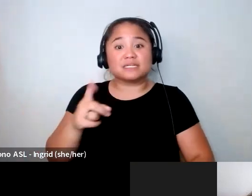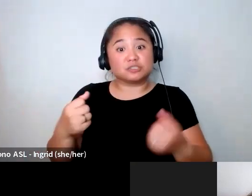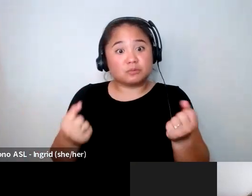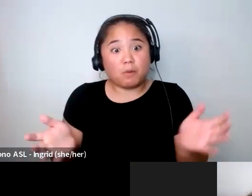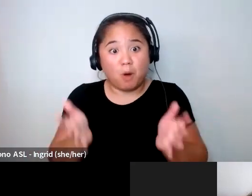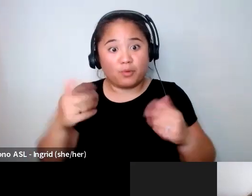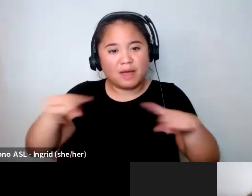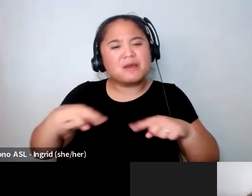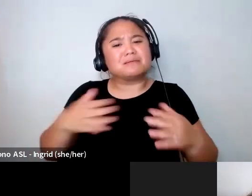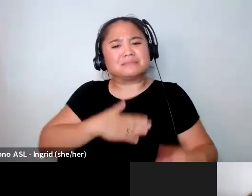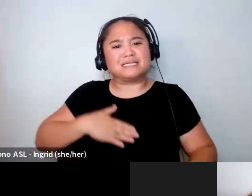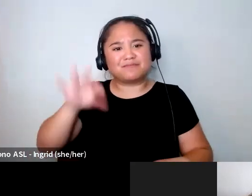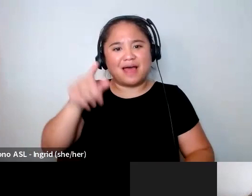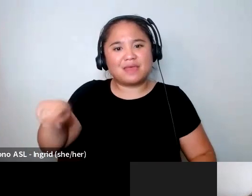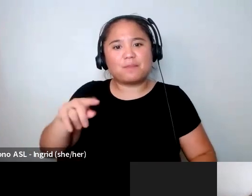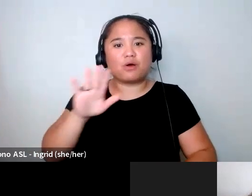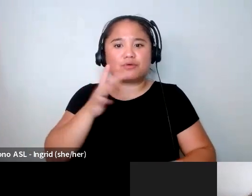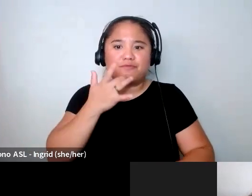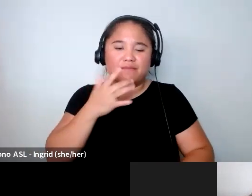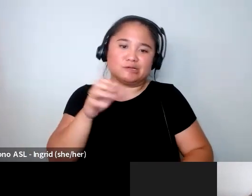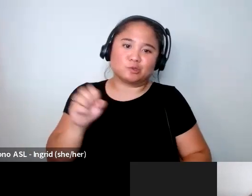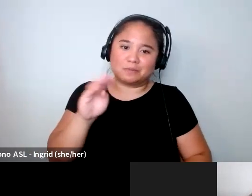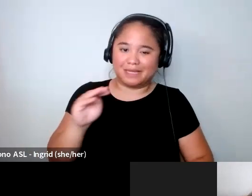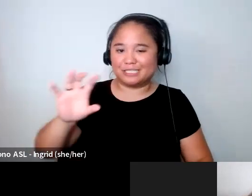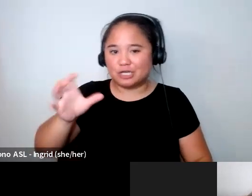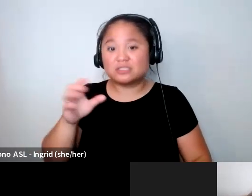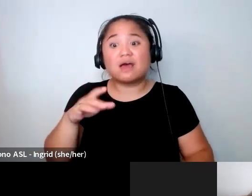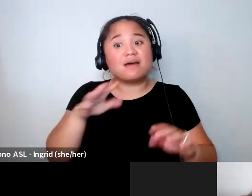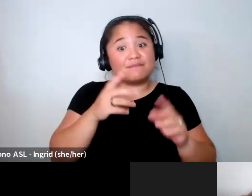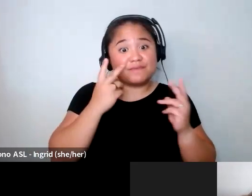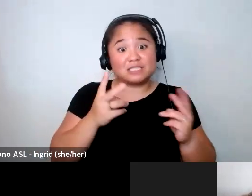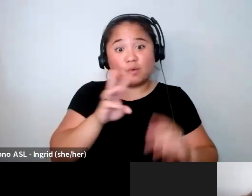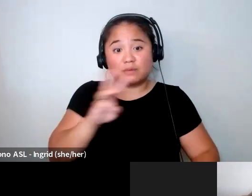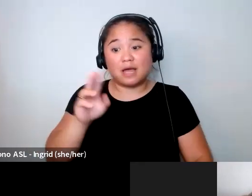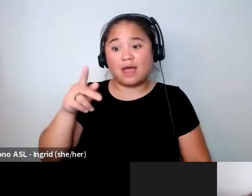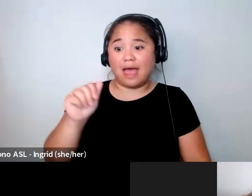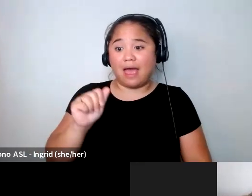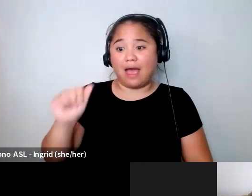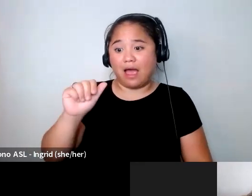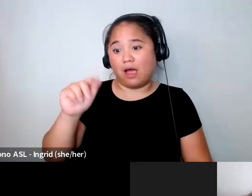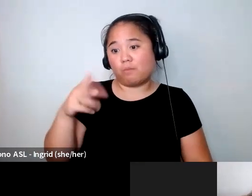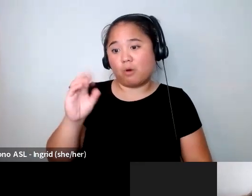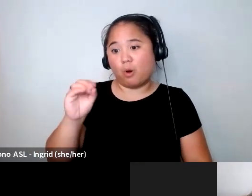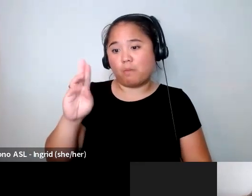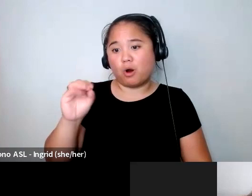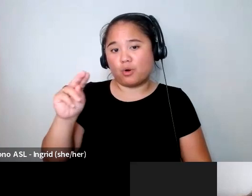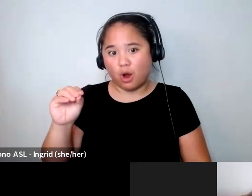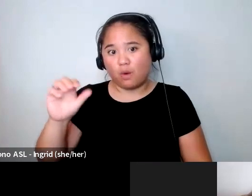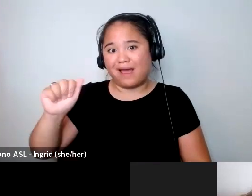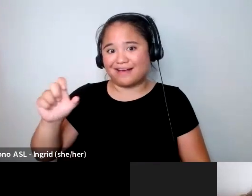please find them on your favorite social media channels or visit their website at Pro Bono ASL.com